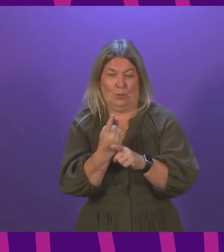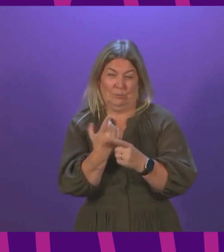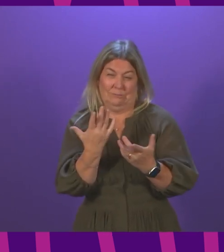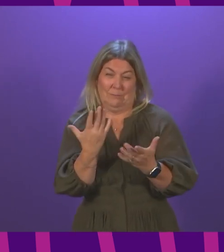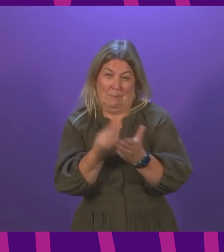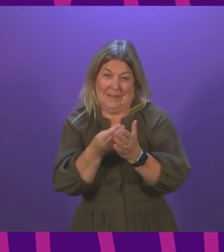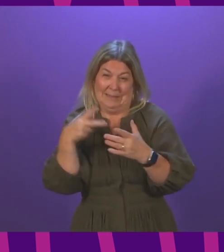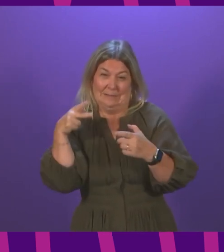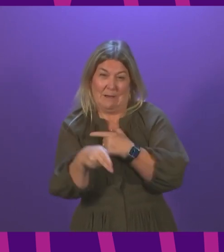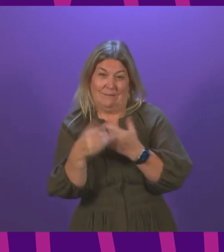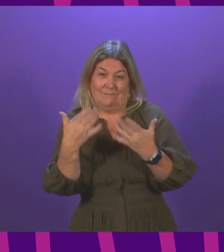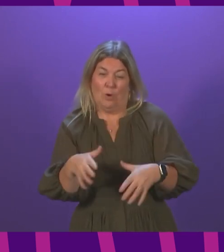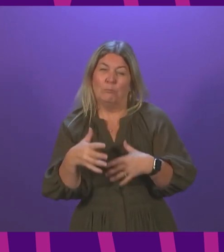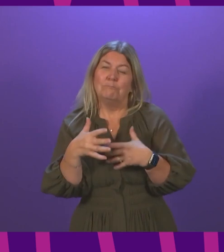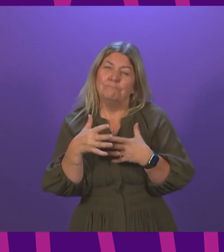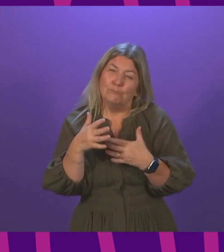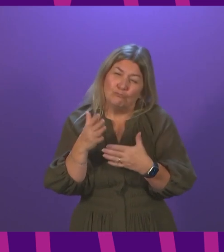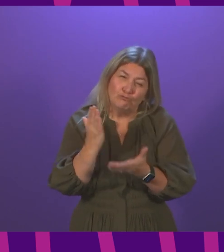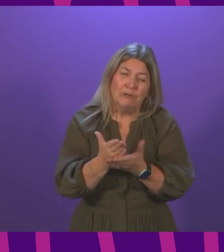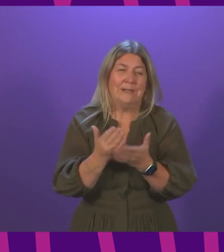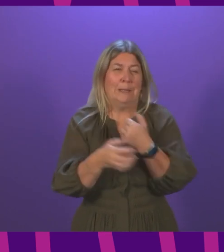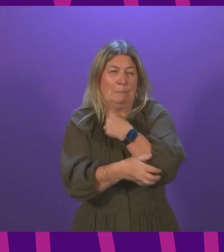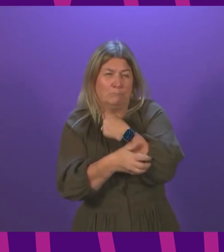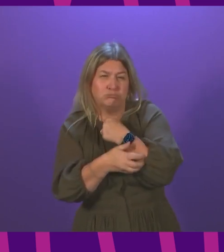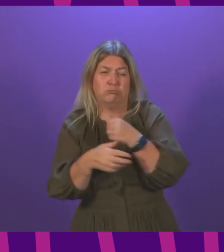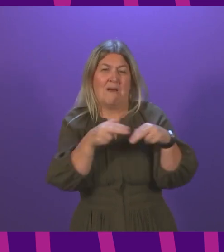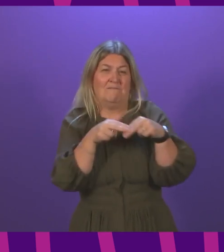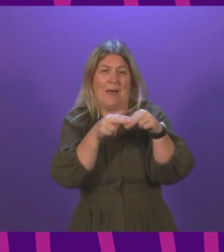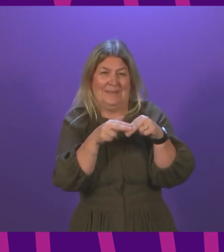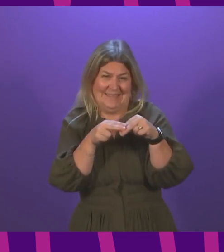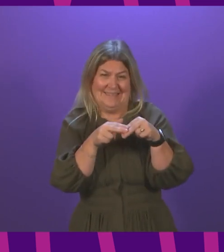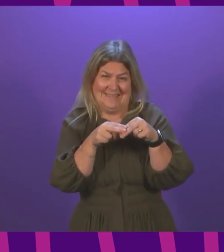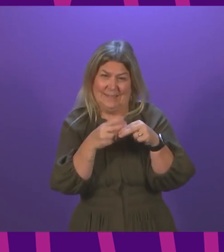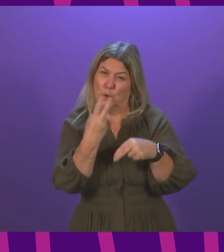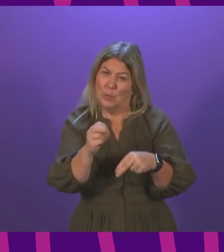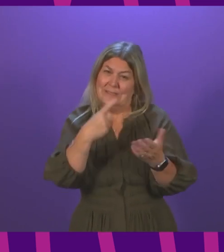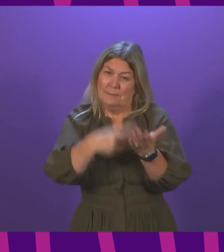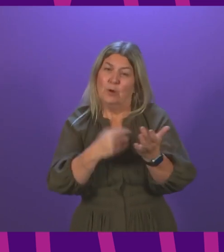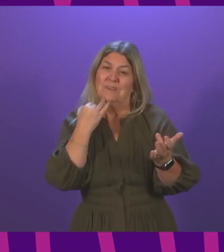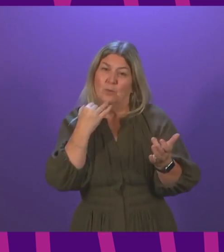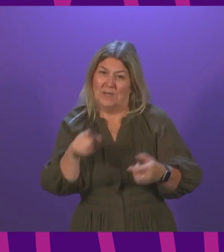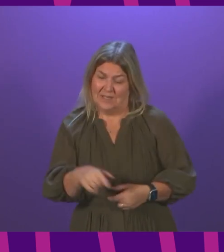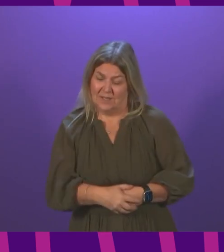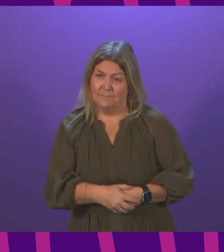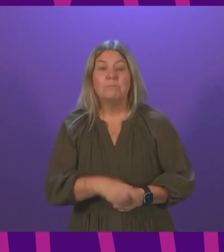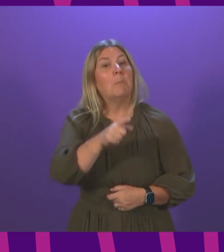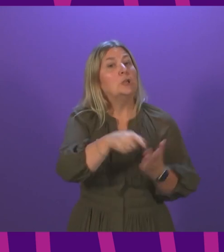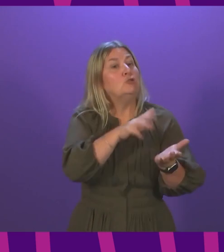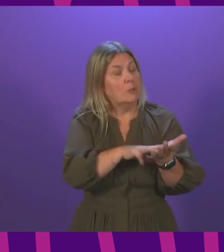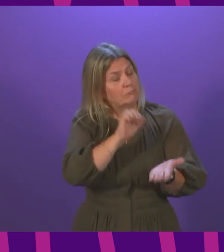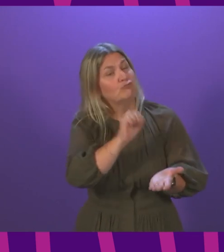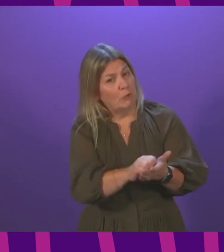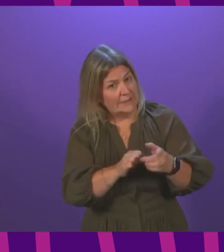country. In terms of the specific issue Jim Fairley raises, the government is monitoring this very carefully. At the heart of it is